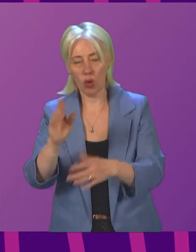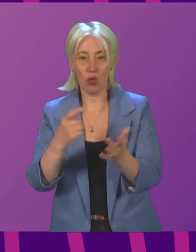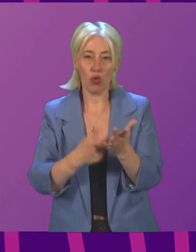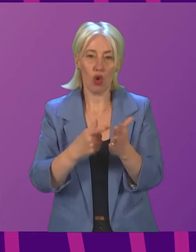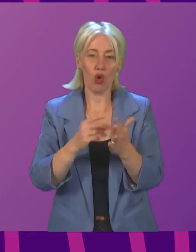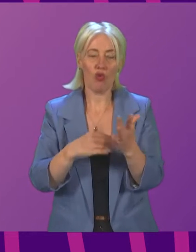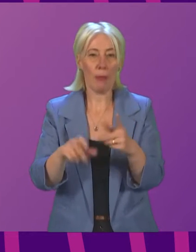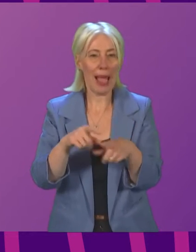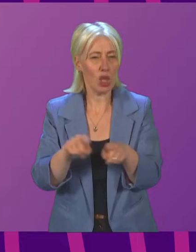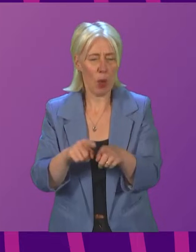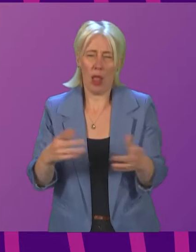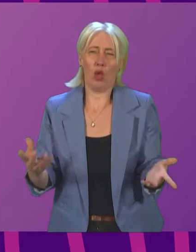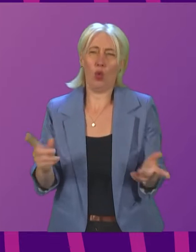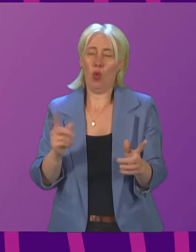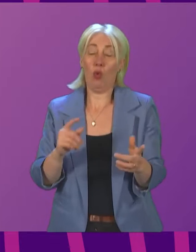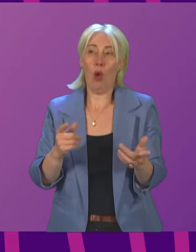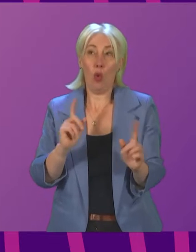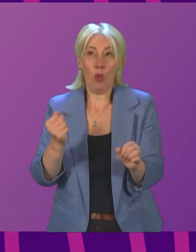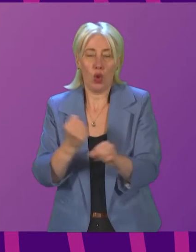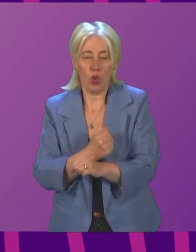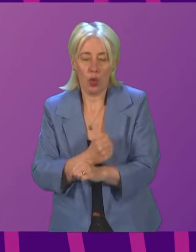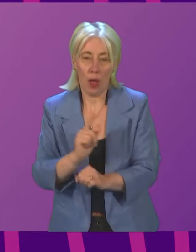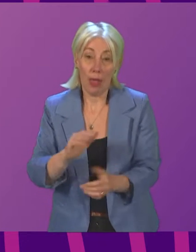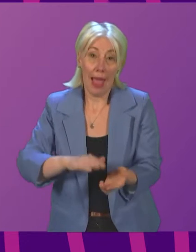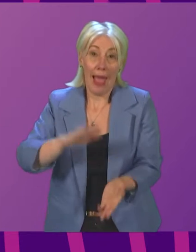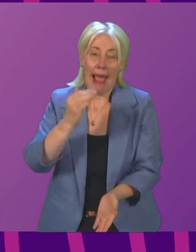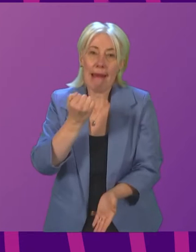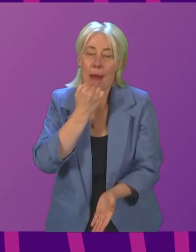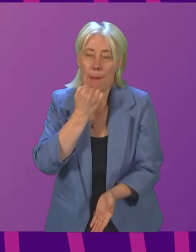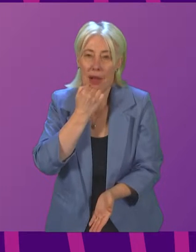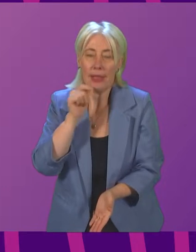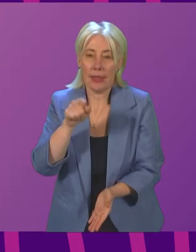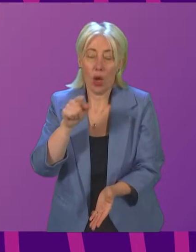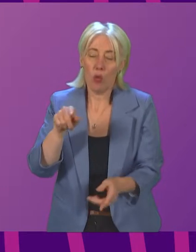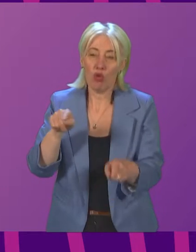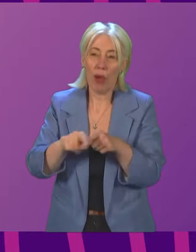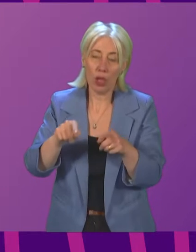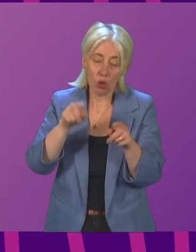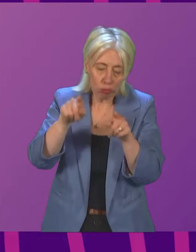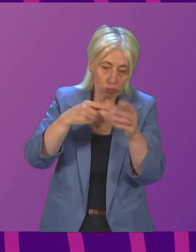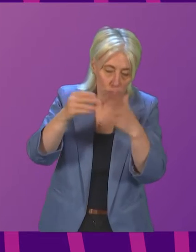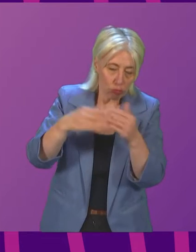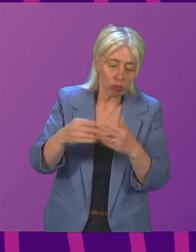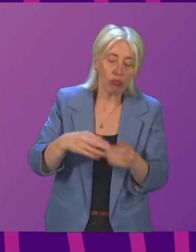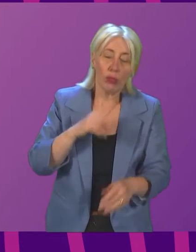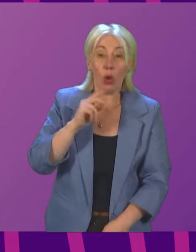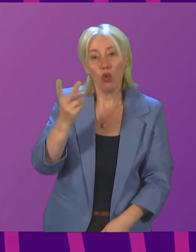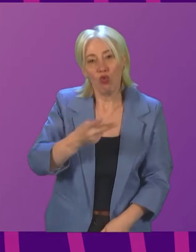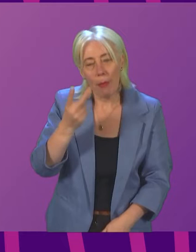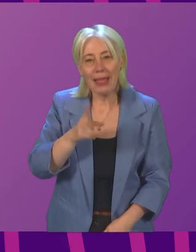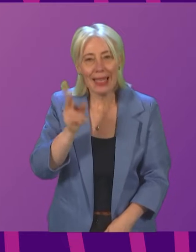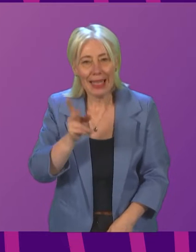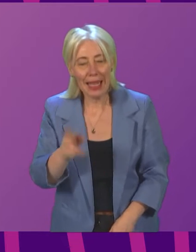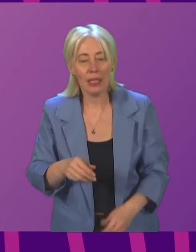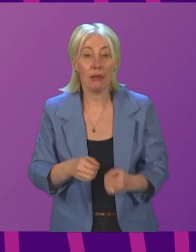But the member has raised before the very high levels of remand. That is what we intend to try and address in relation to this. And I would just repeat the point, and I'm grateful